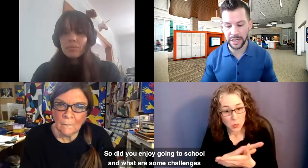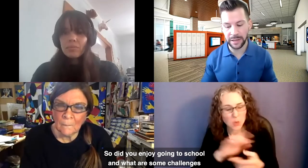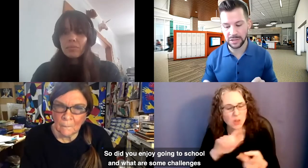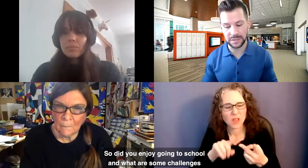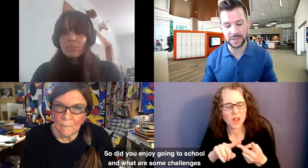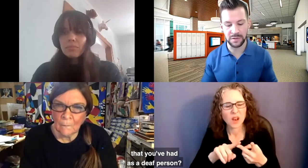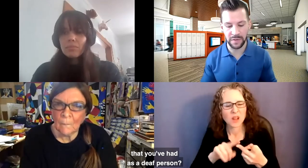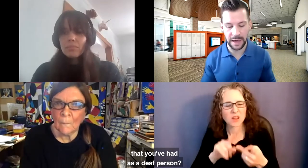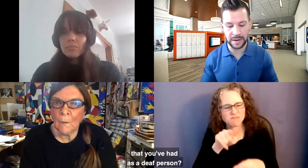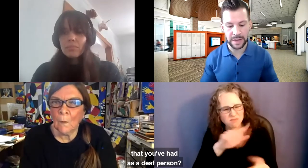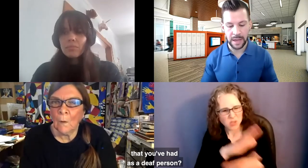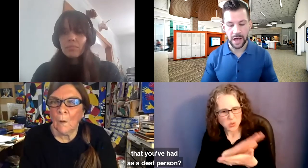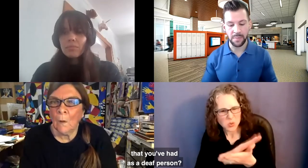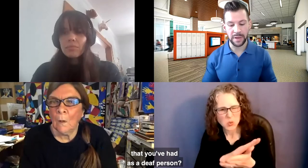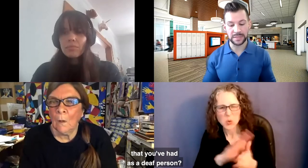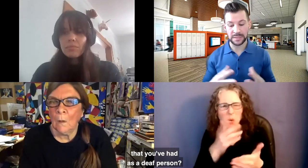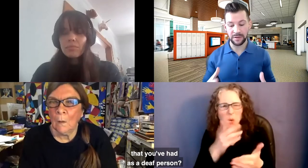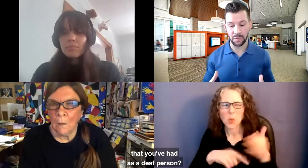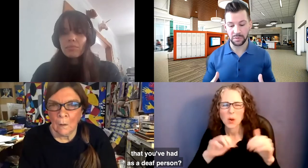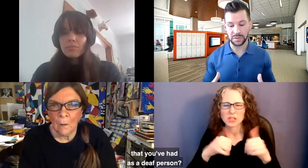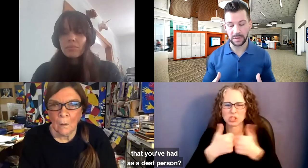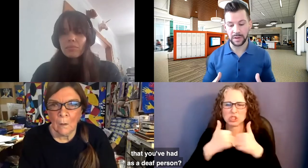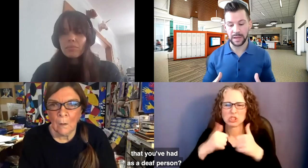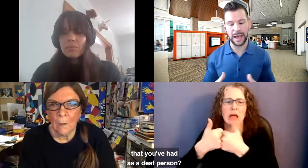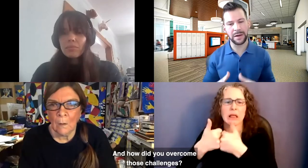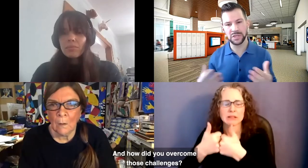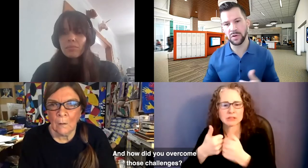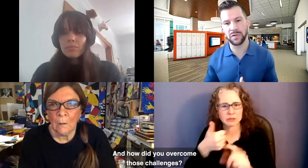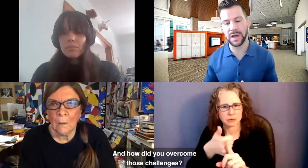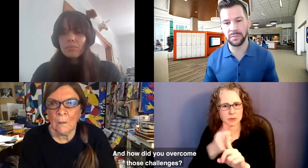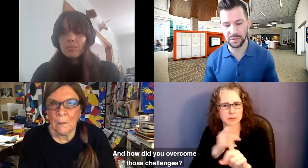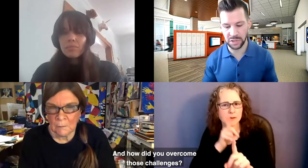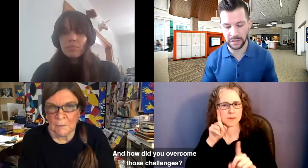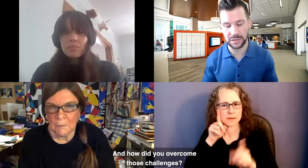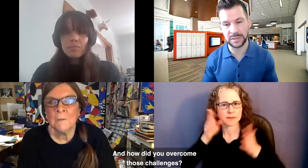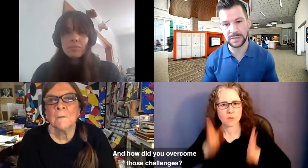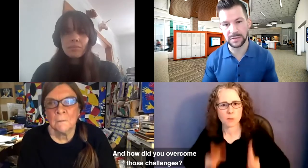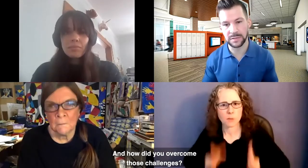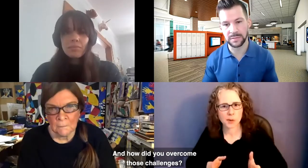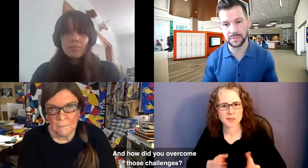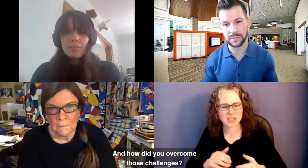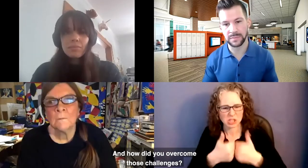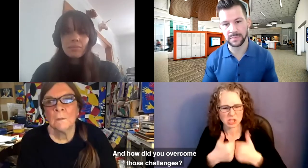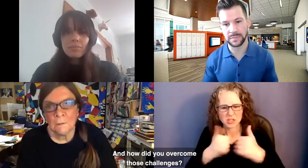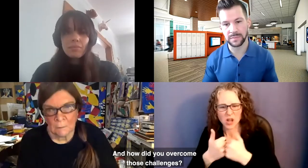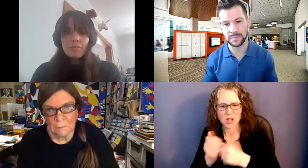you've had as a deaf person? And how did you overcome those challenges?